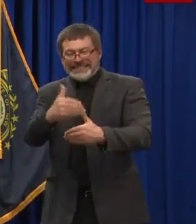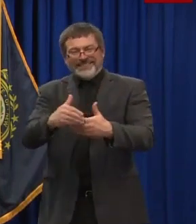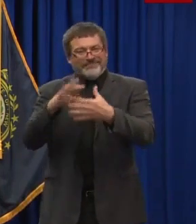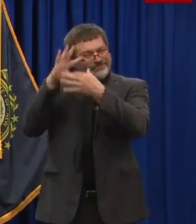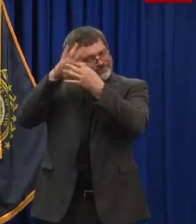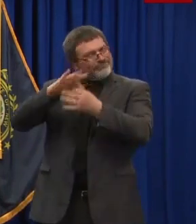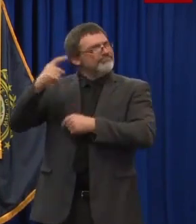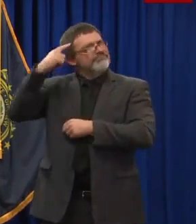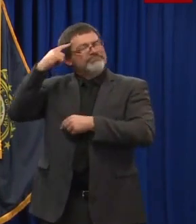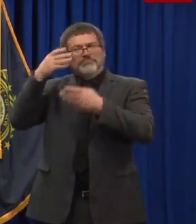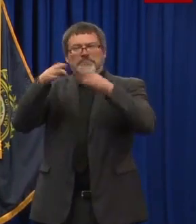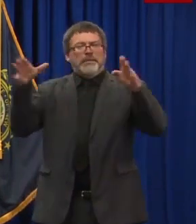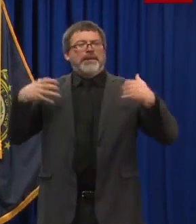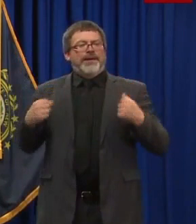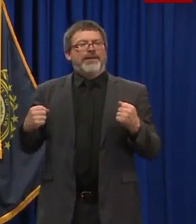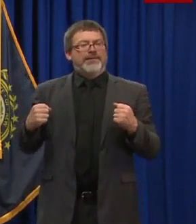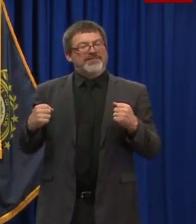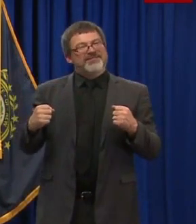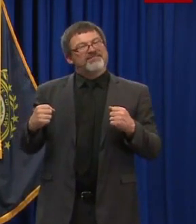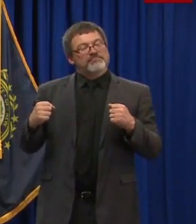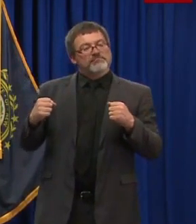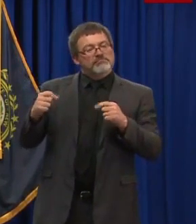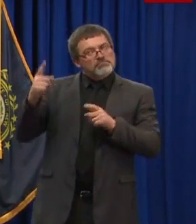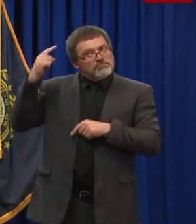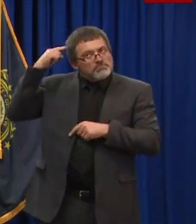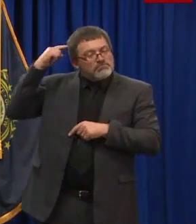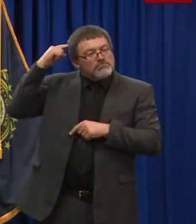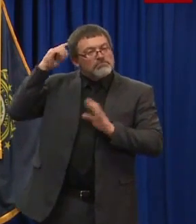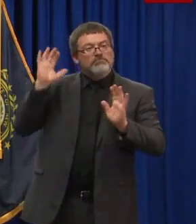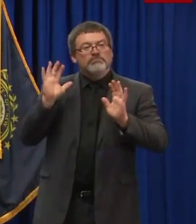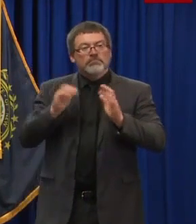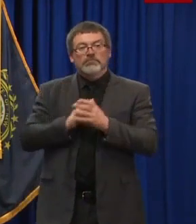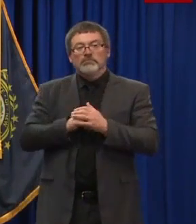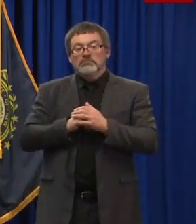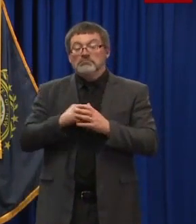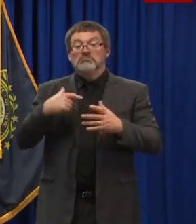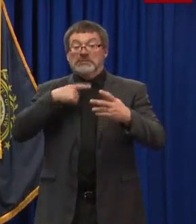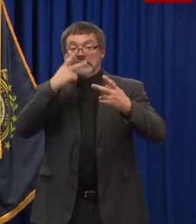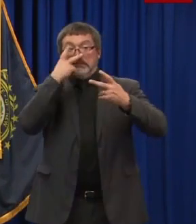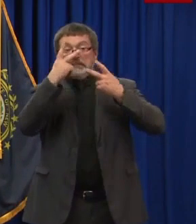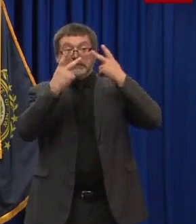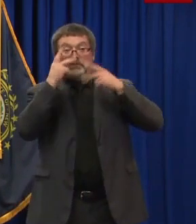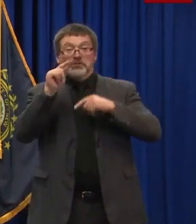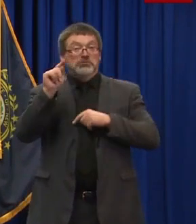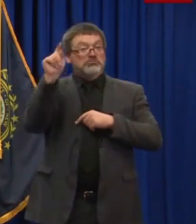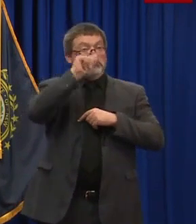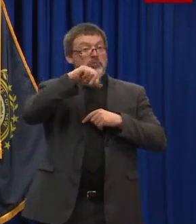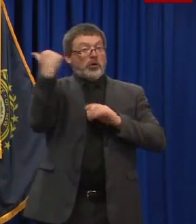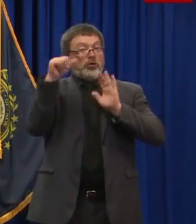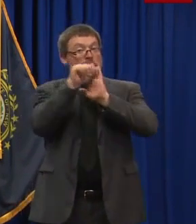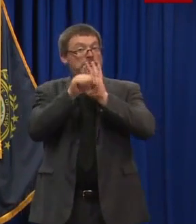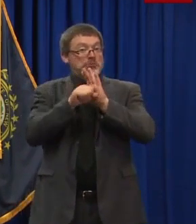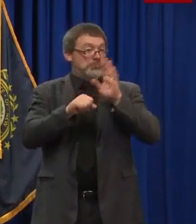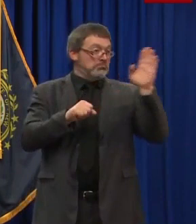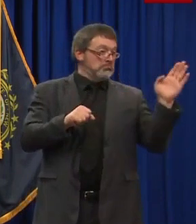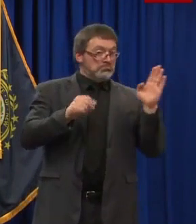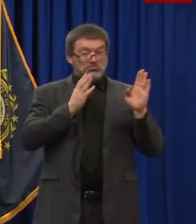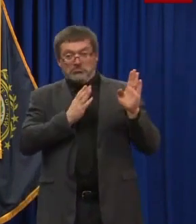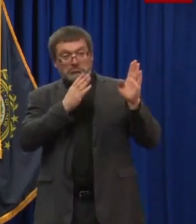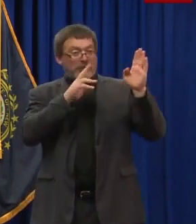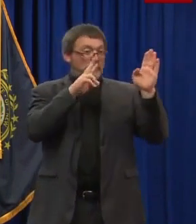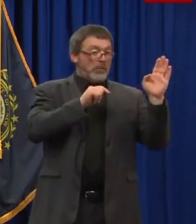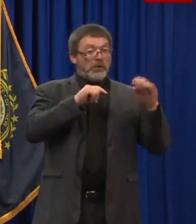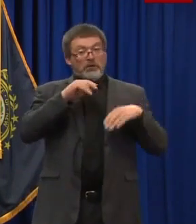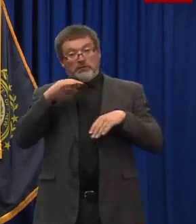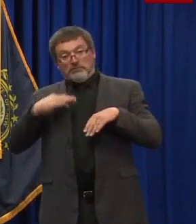first and foremost. And given what we've seen in other parts of the country, some of the models and successful models we've been able to implement here in New Hampshire in